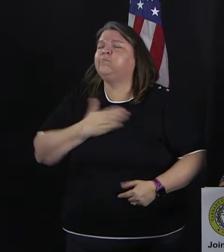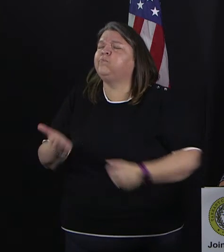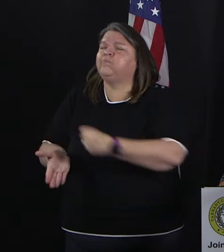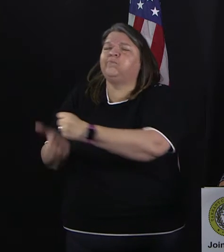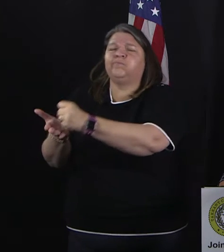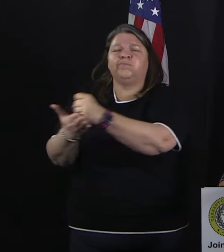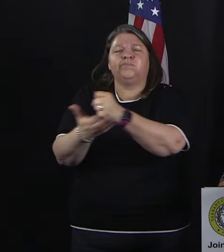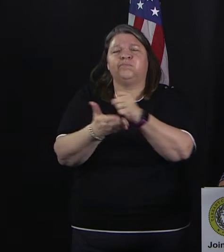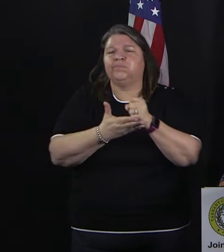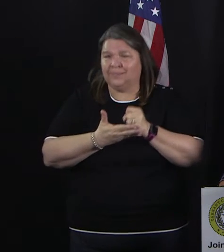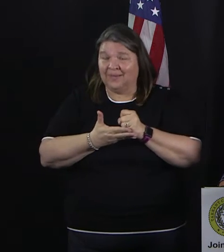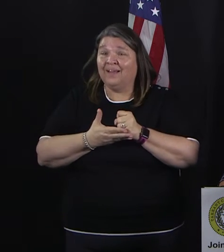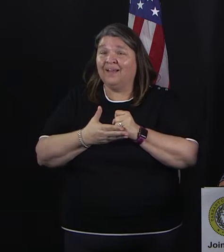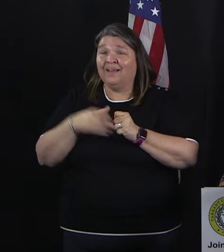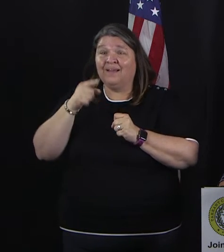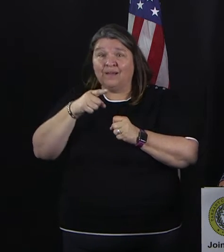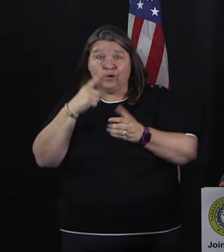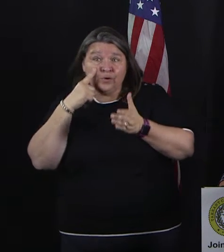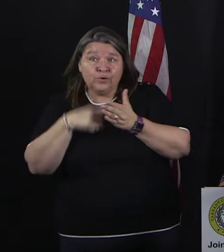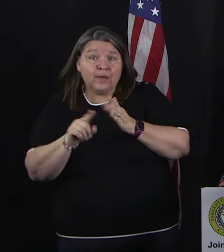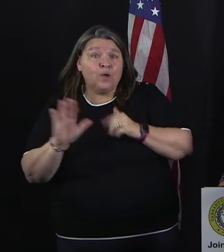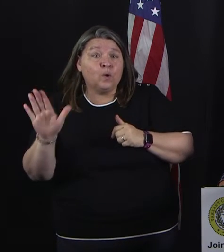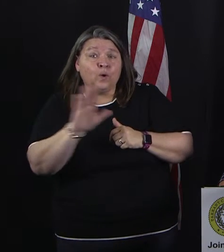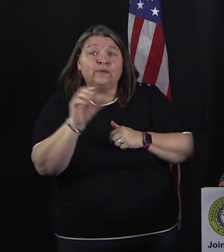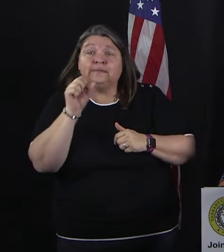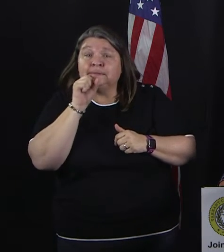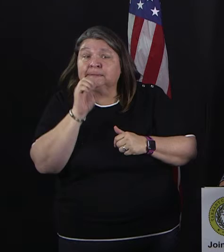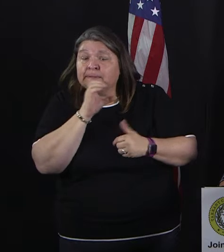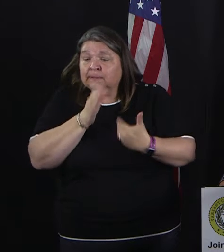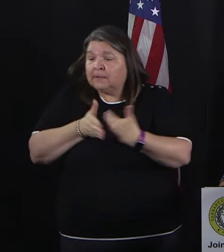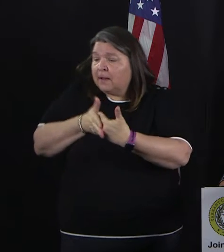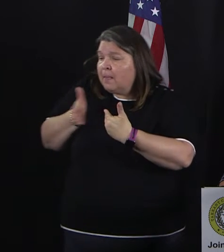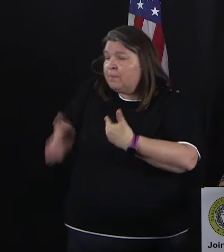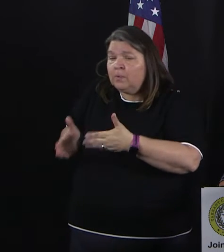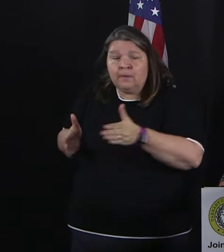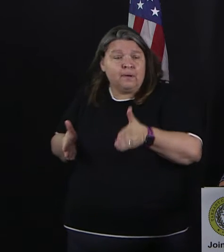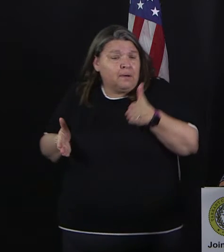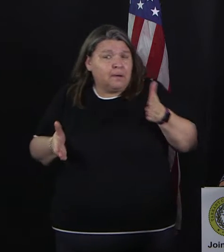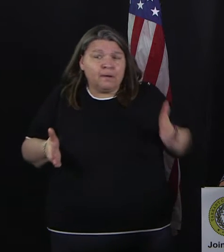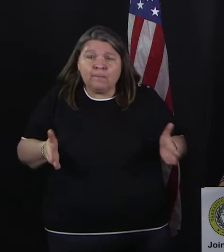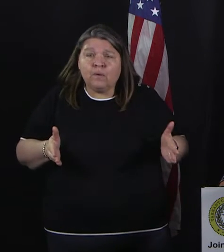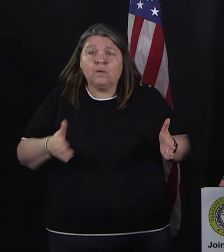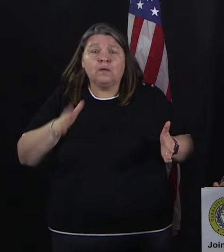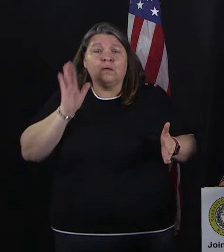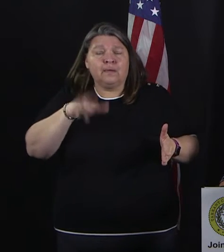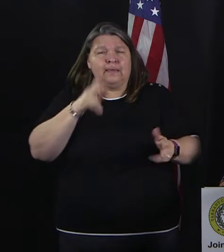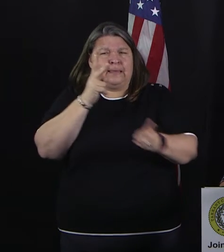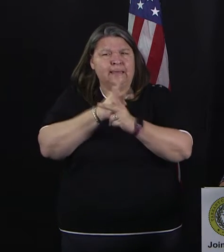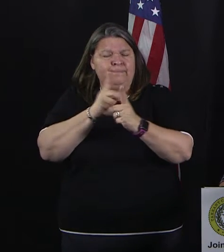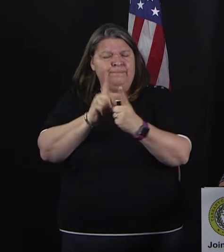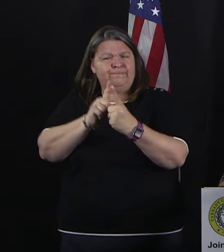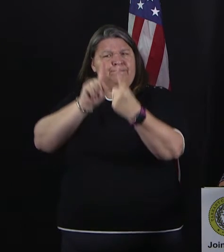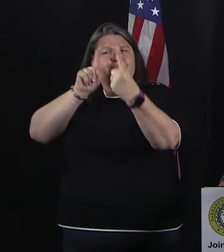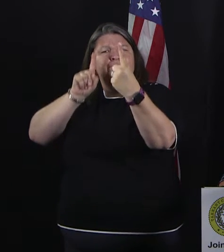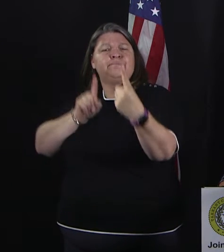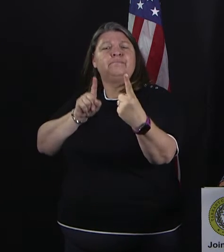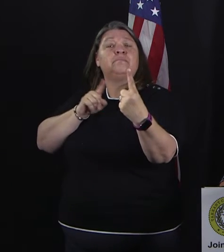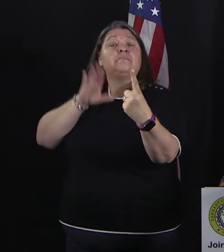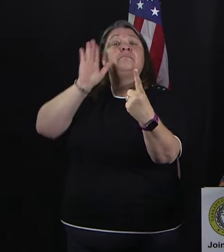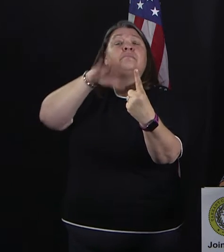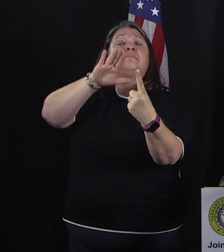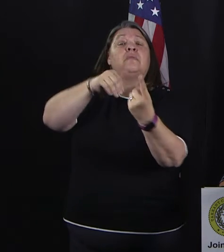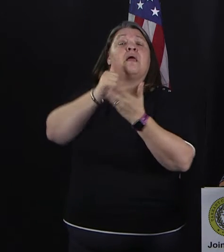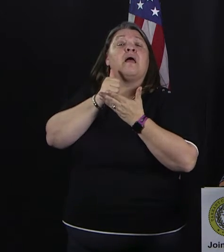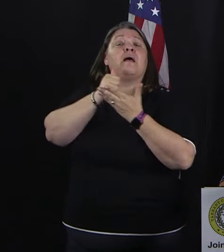picking up their paper. Ring their doorbell, keep an appropriate distance, ask them can you help them with something. Check on